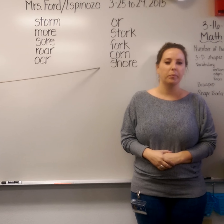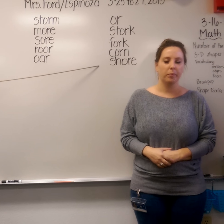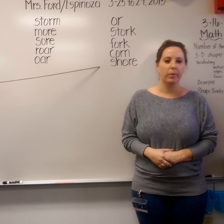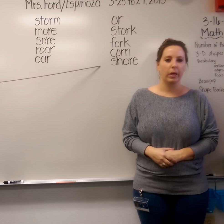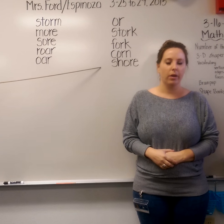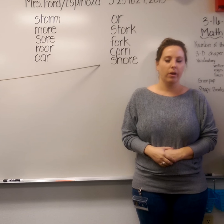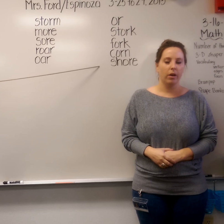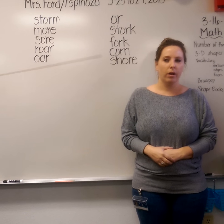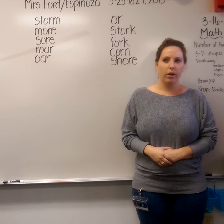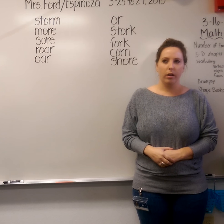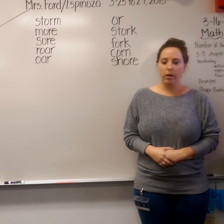Storm.